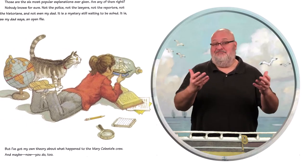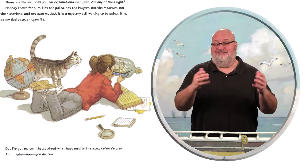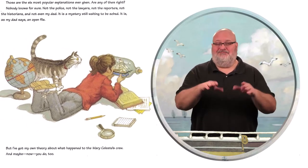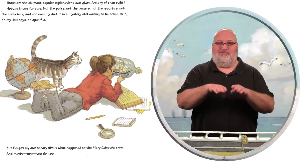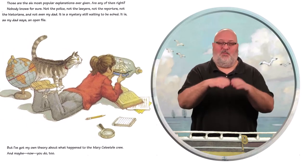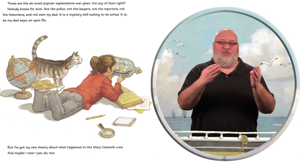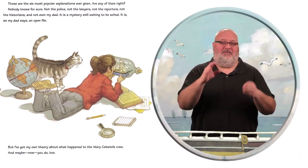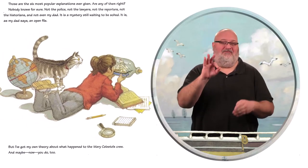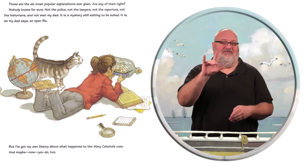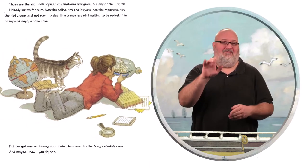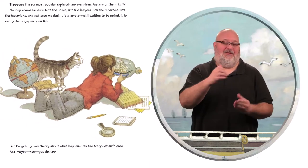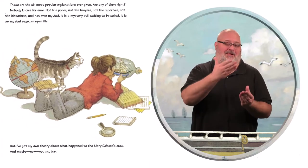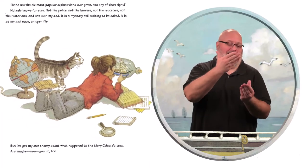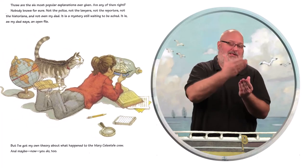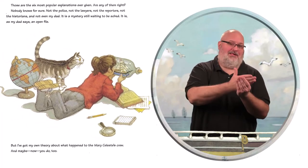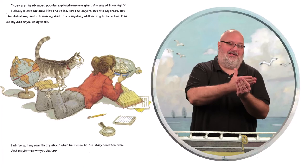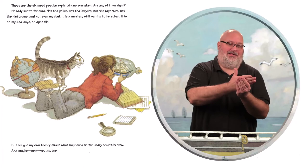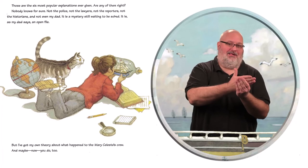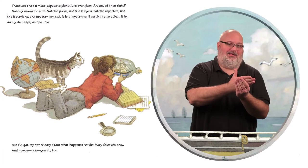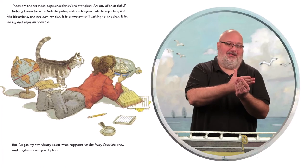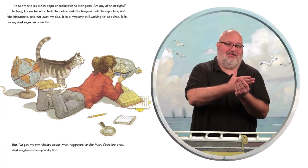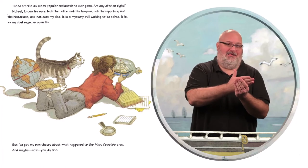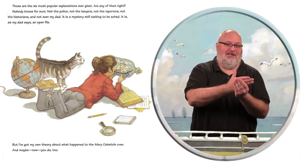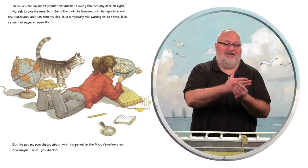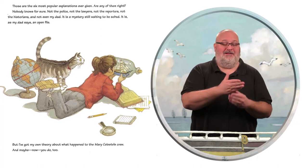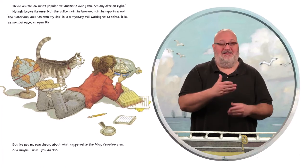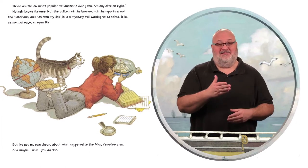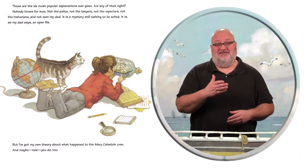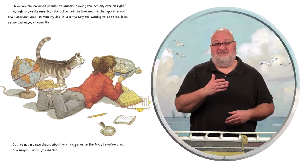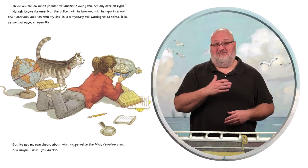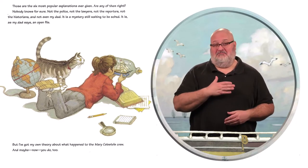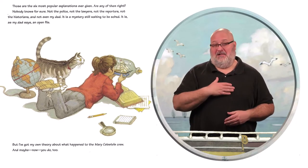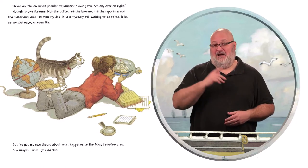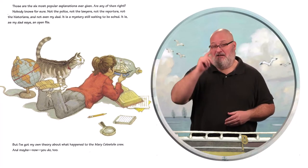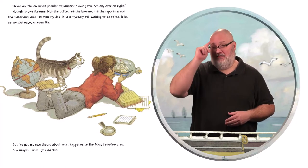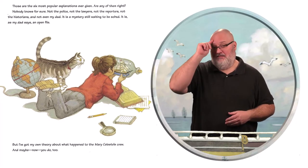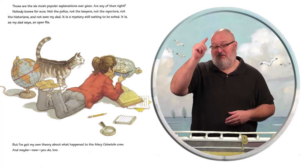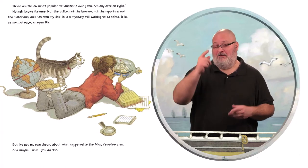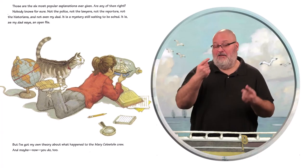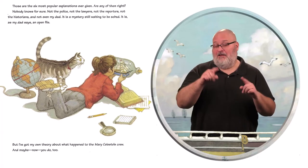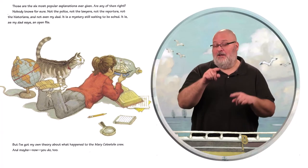It is, as my dad says, an open file.